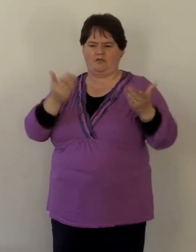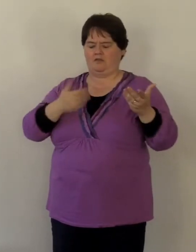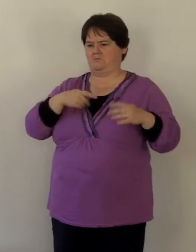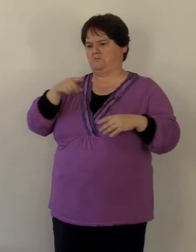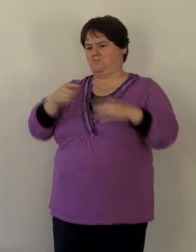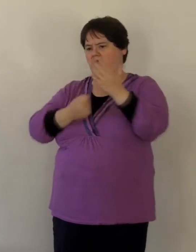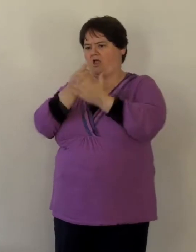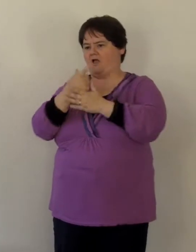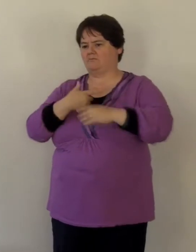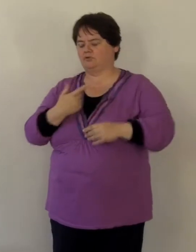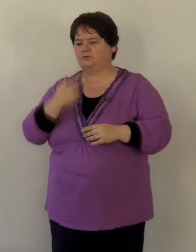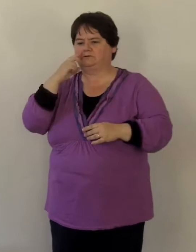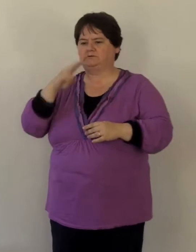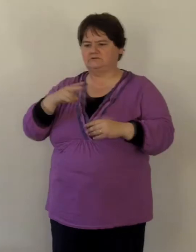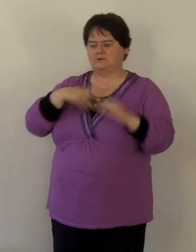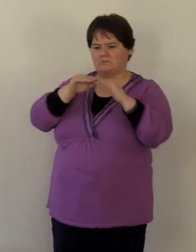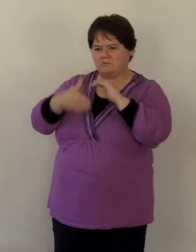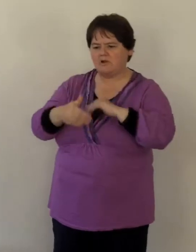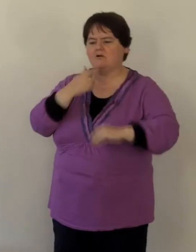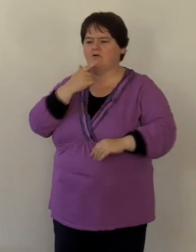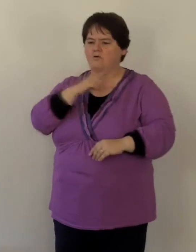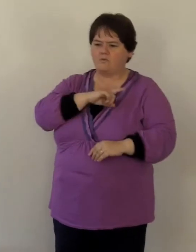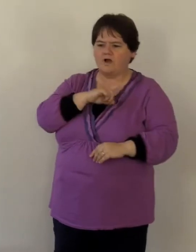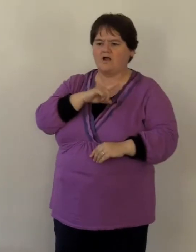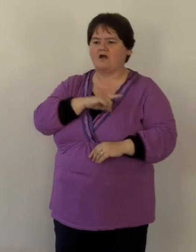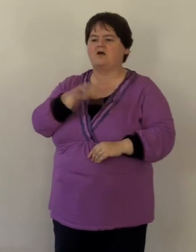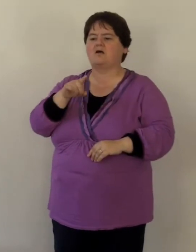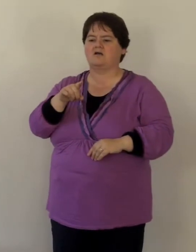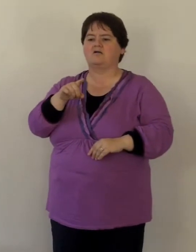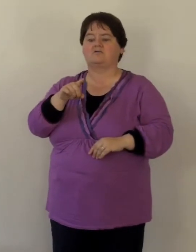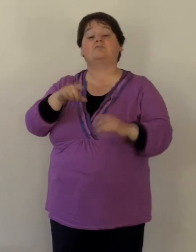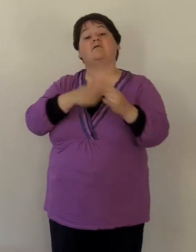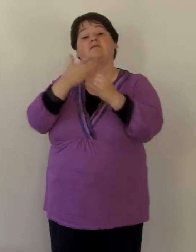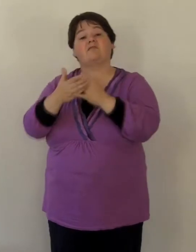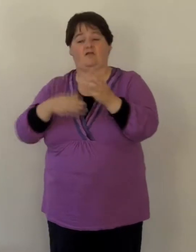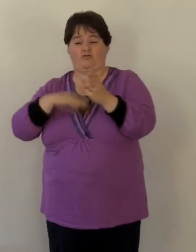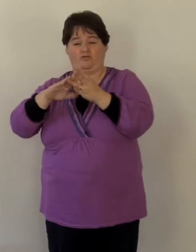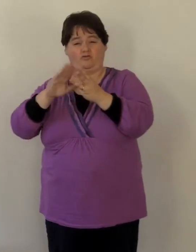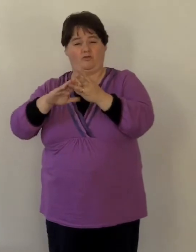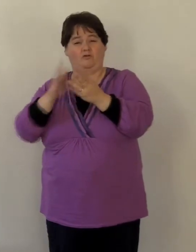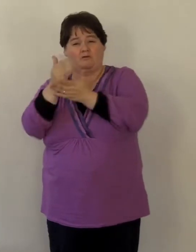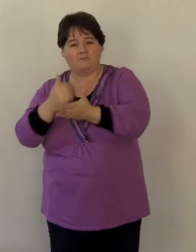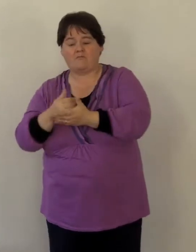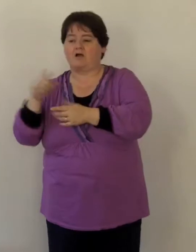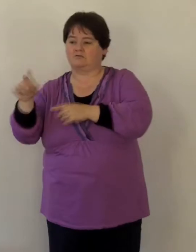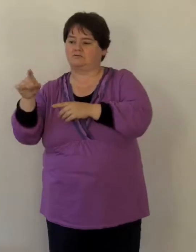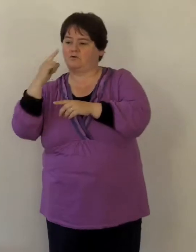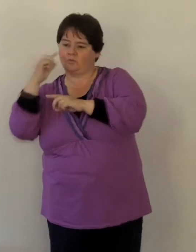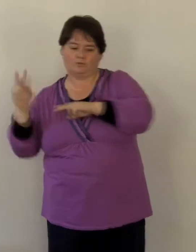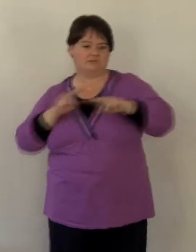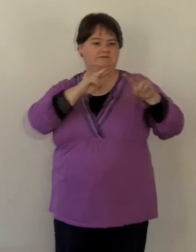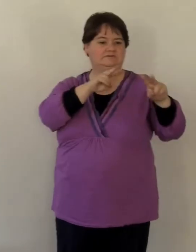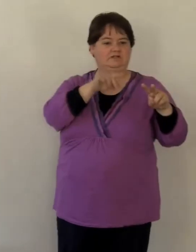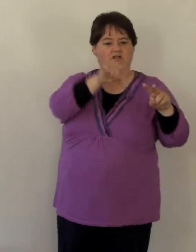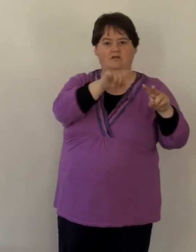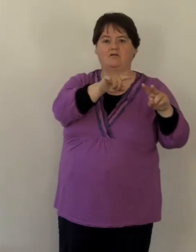and you're invited to look at what has happened. And then, ingeniously, in the third act, you return to just where you left